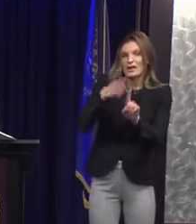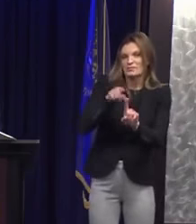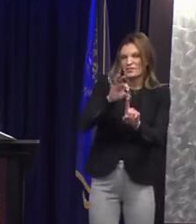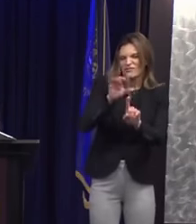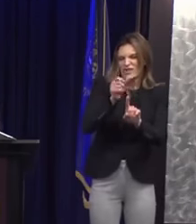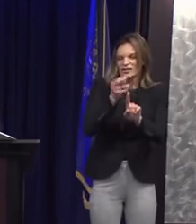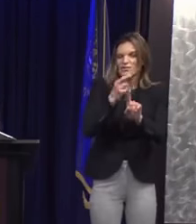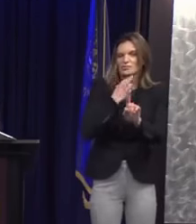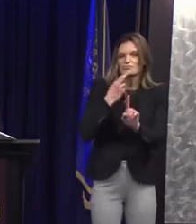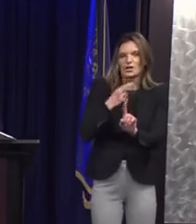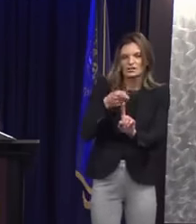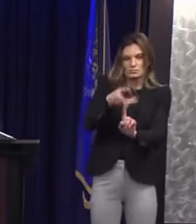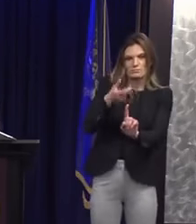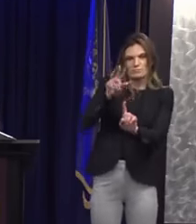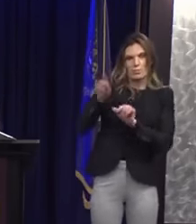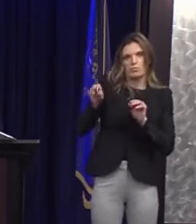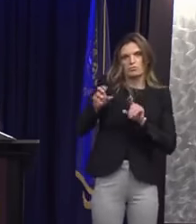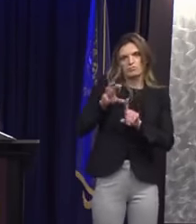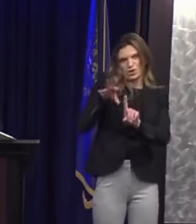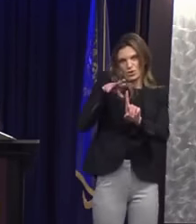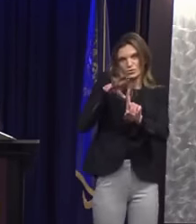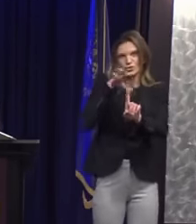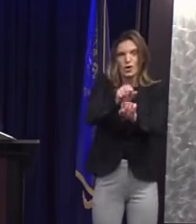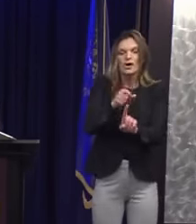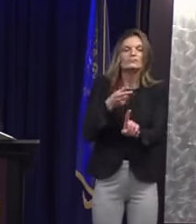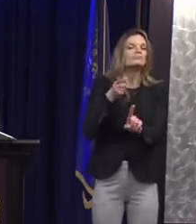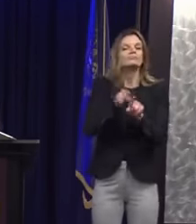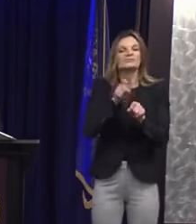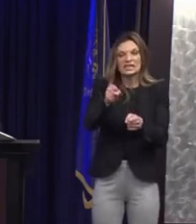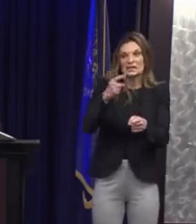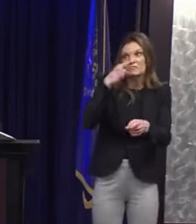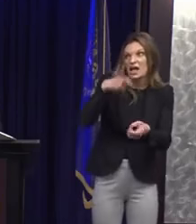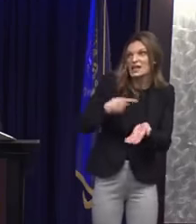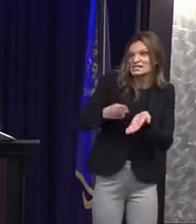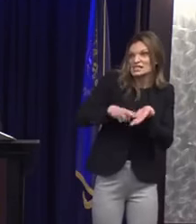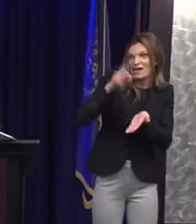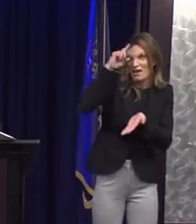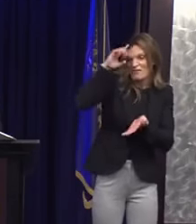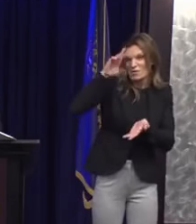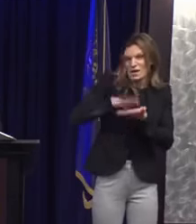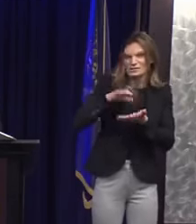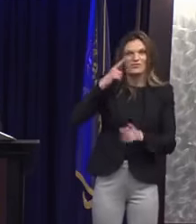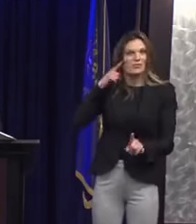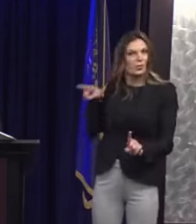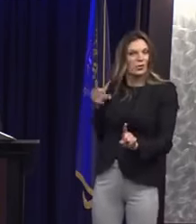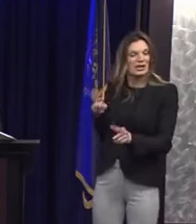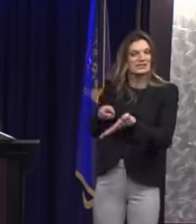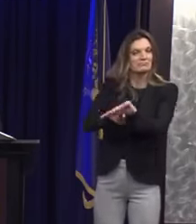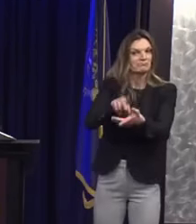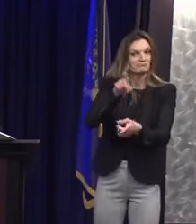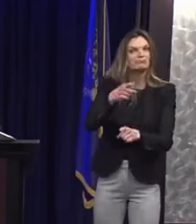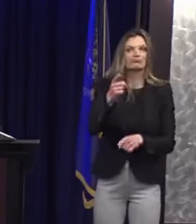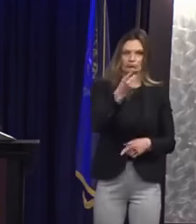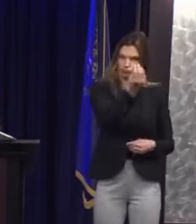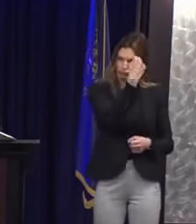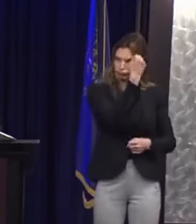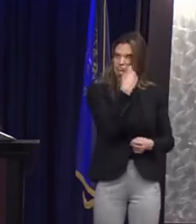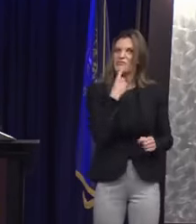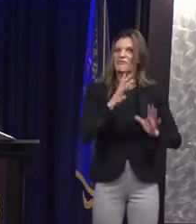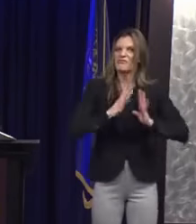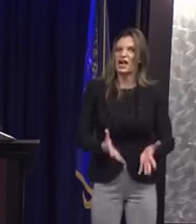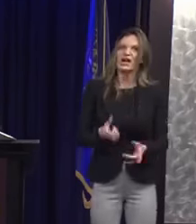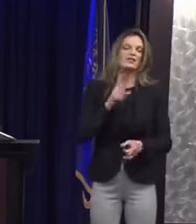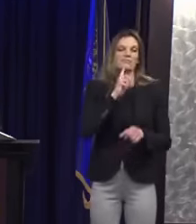restaurant employee if she can sign for her husband. She is told that it's okay, and Hertz signs the name